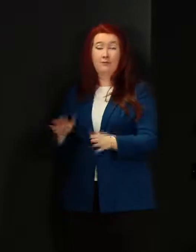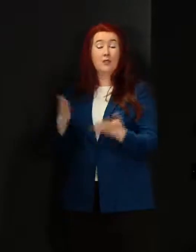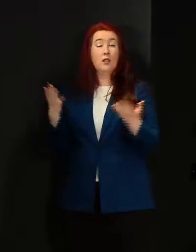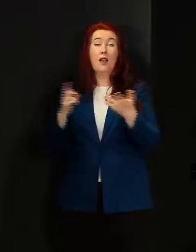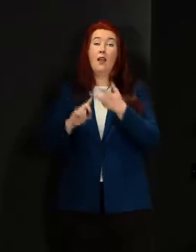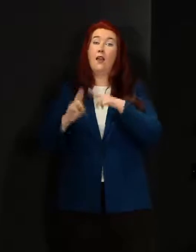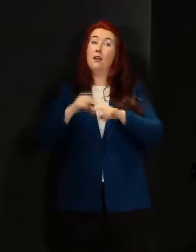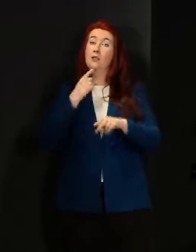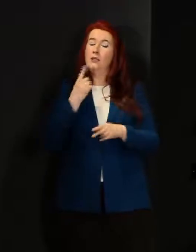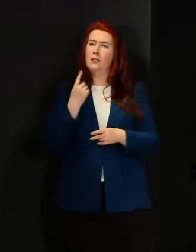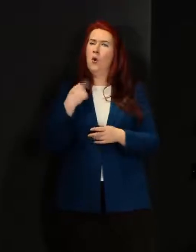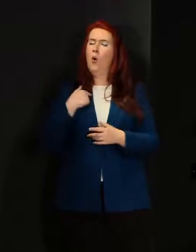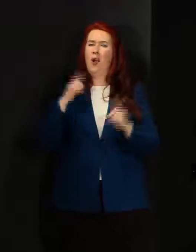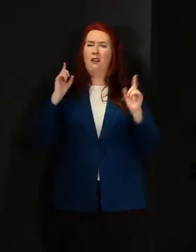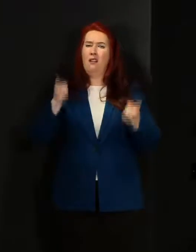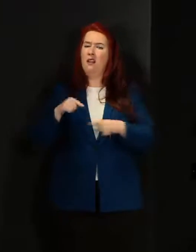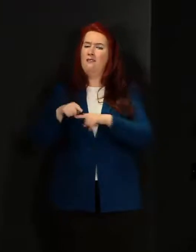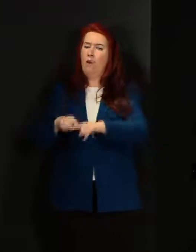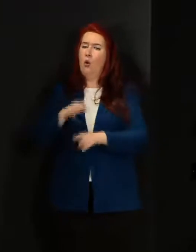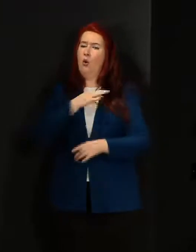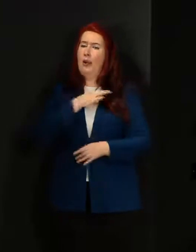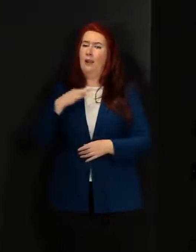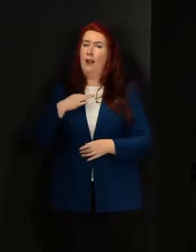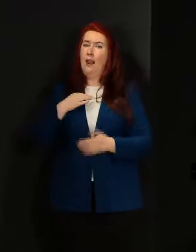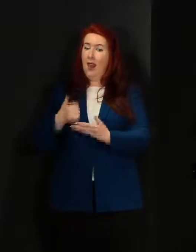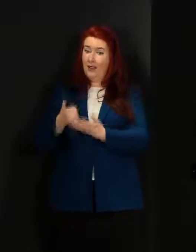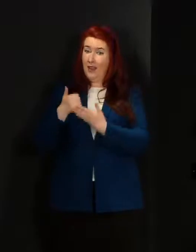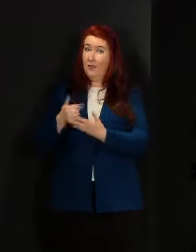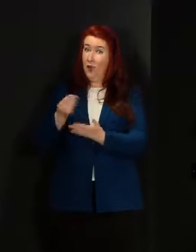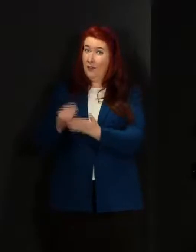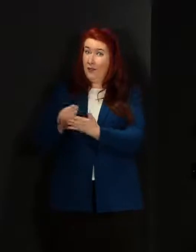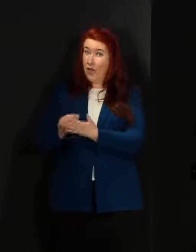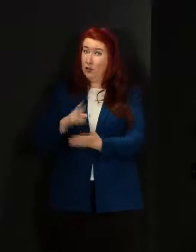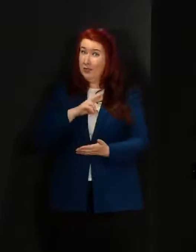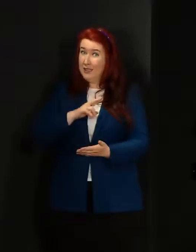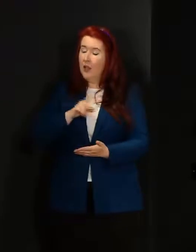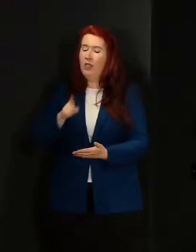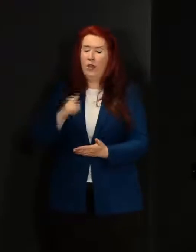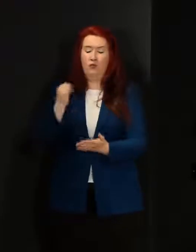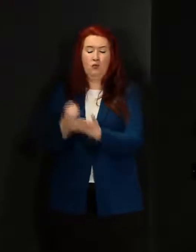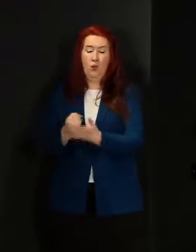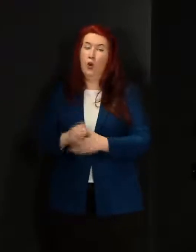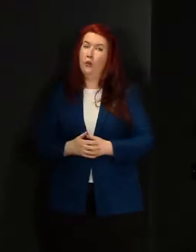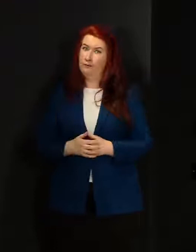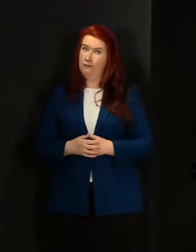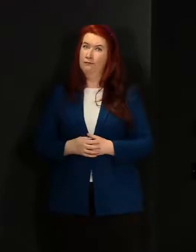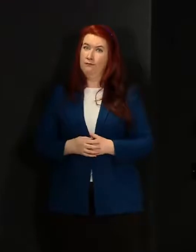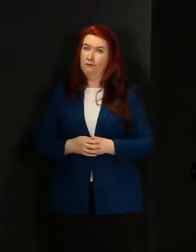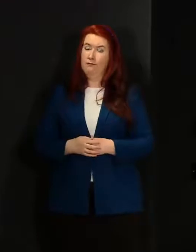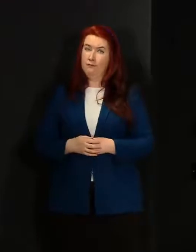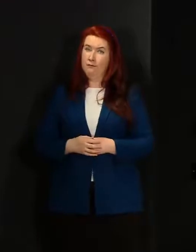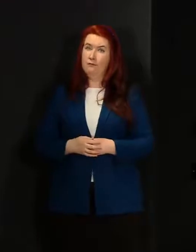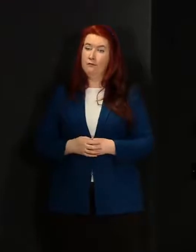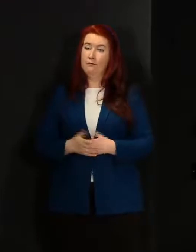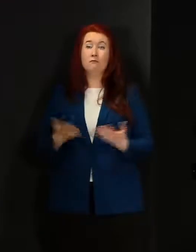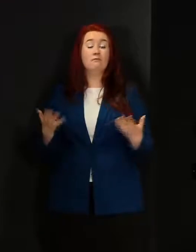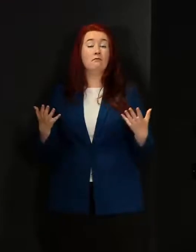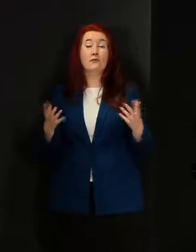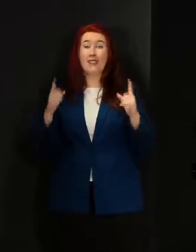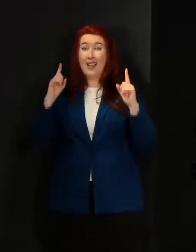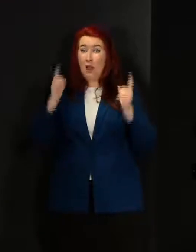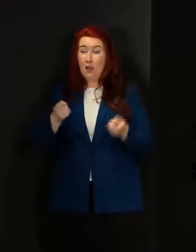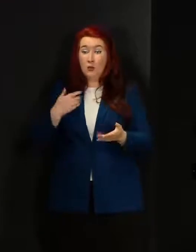unable to follow the clinical advice for financial reasons I think is wrong and they should if they can't get